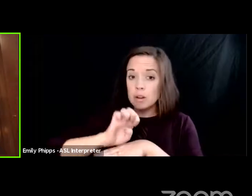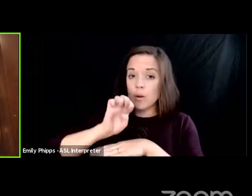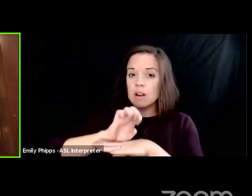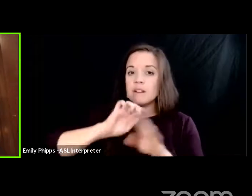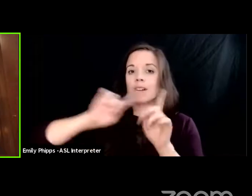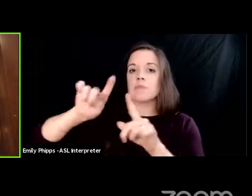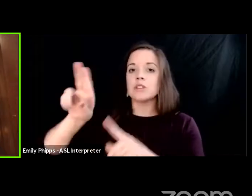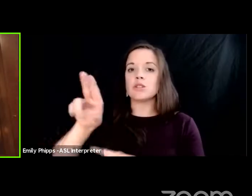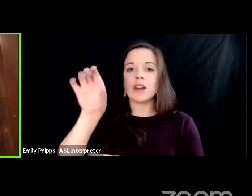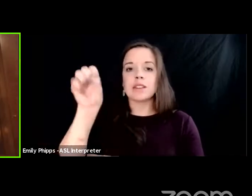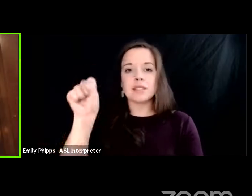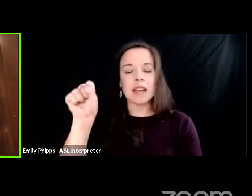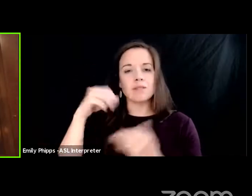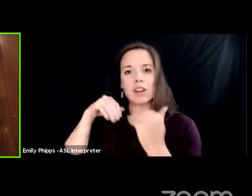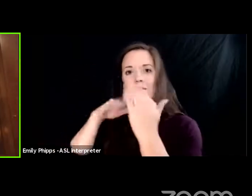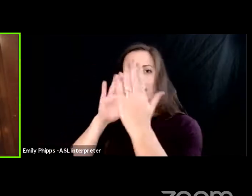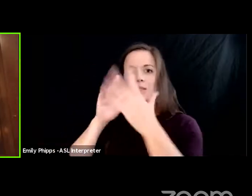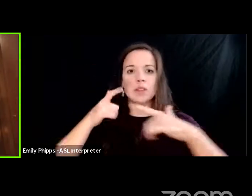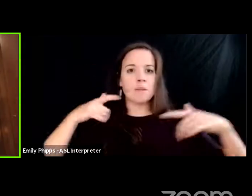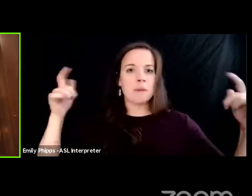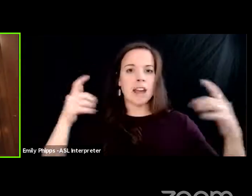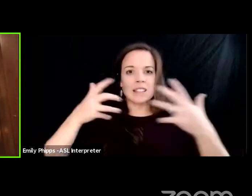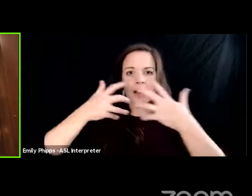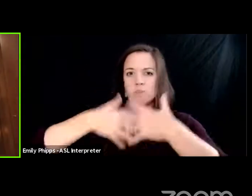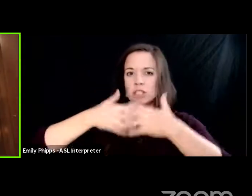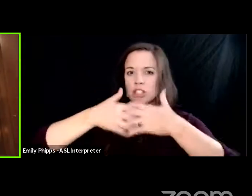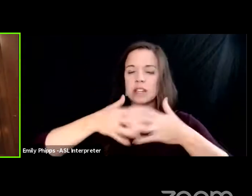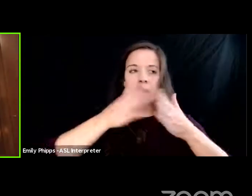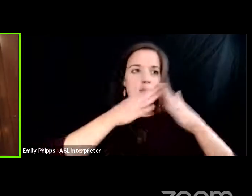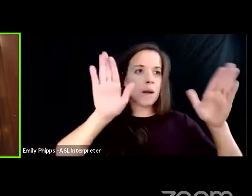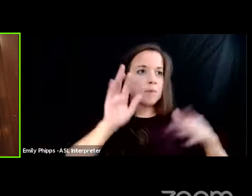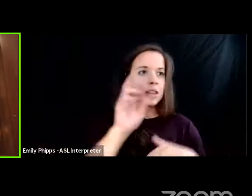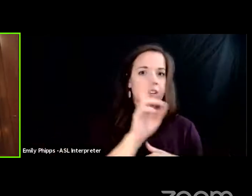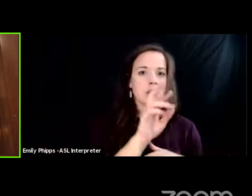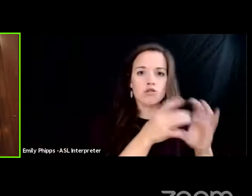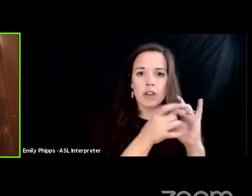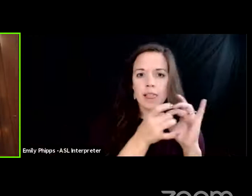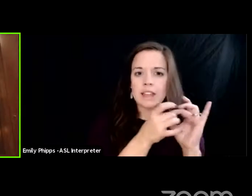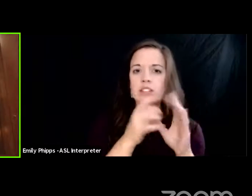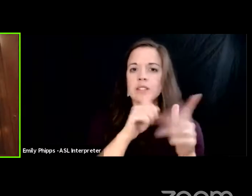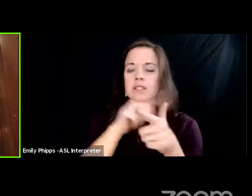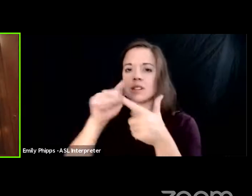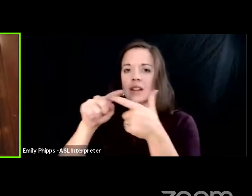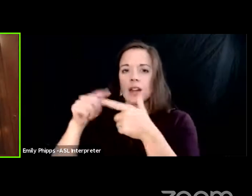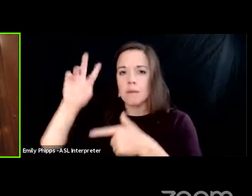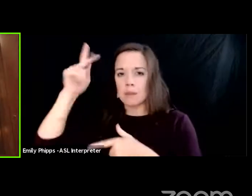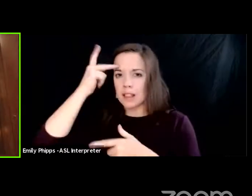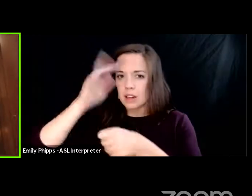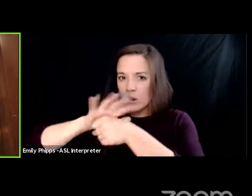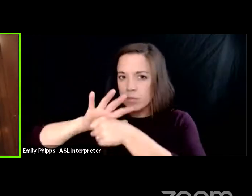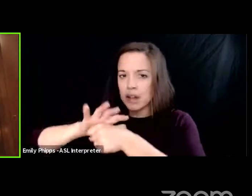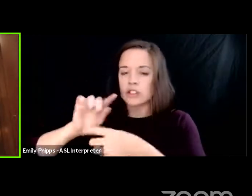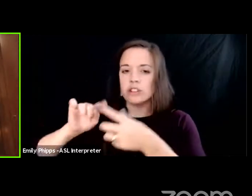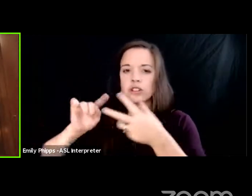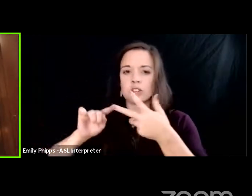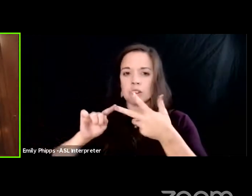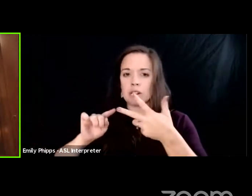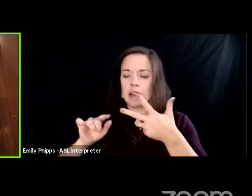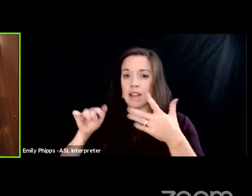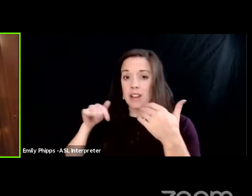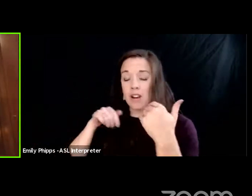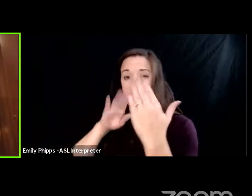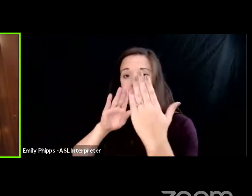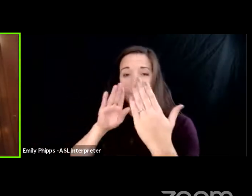faced with this massive machine that includes public relations political pressure and they are up against